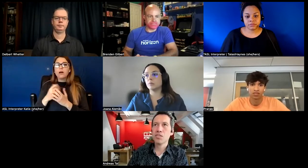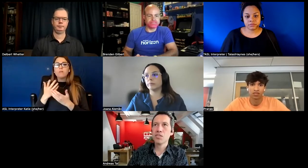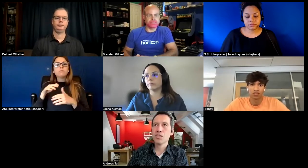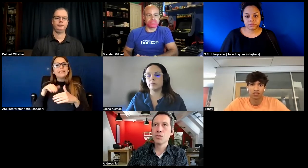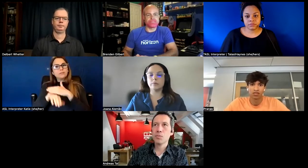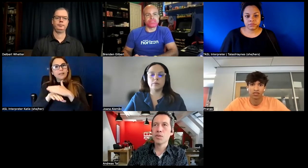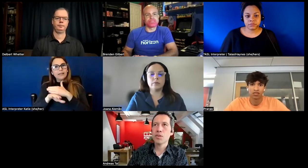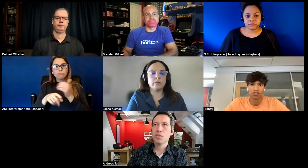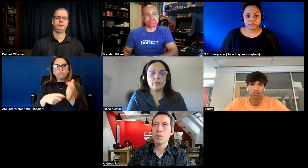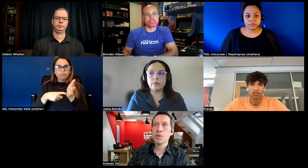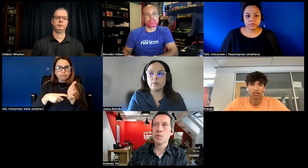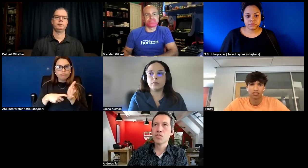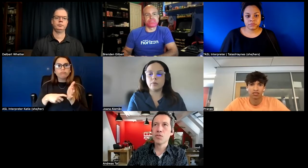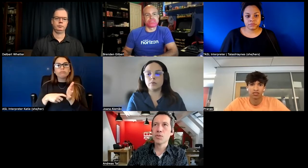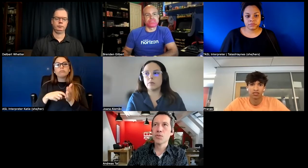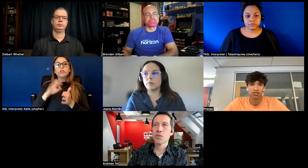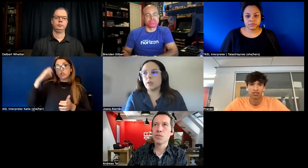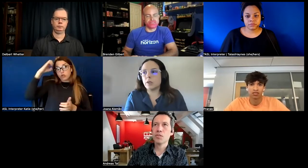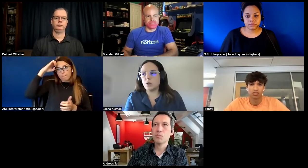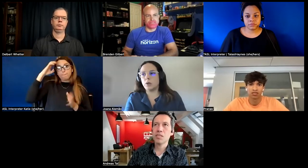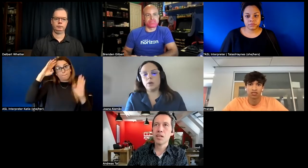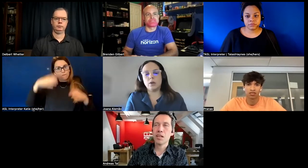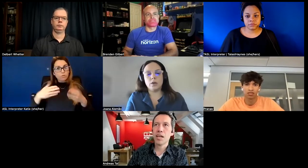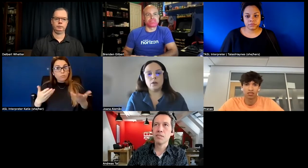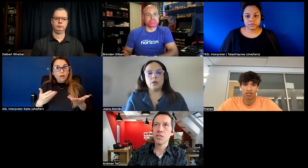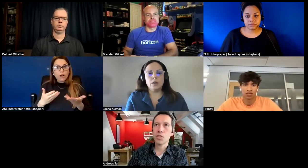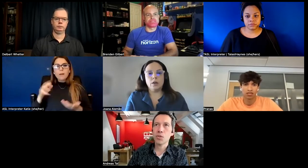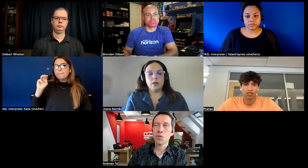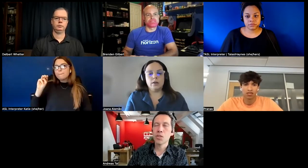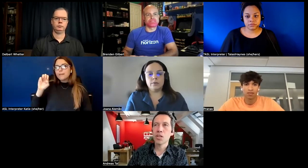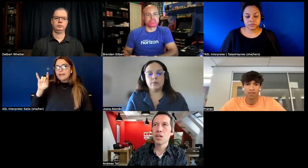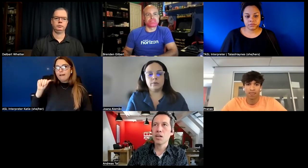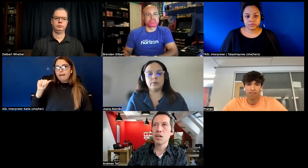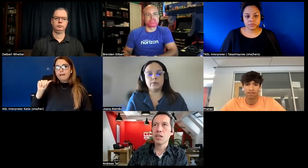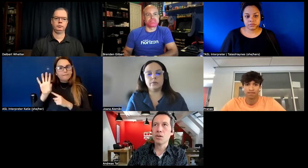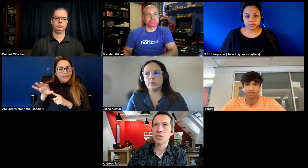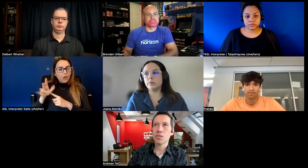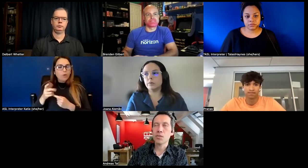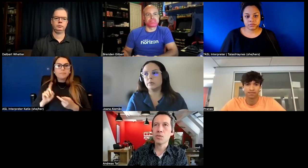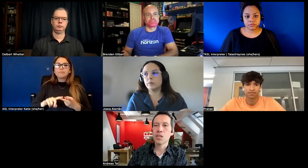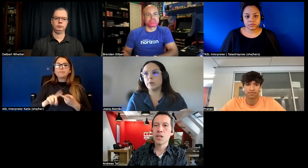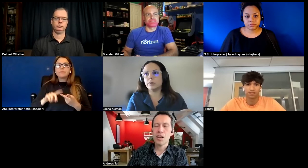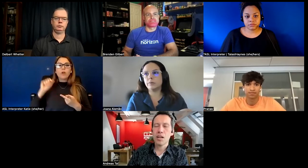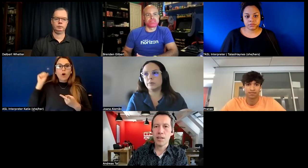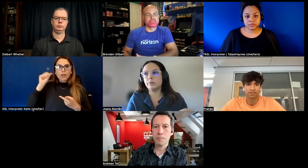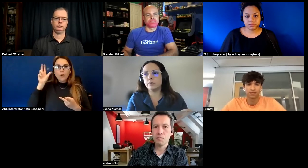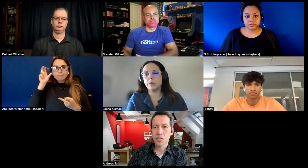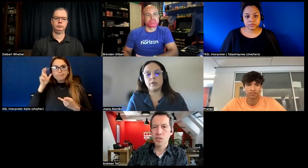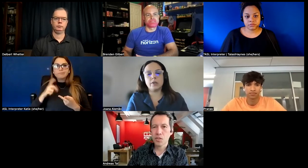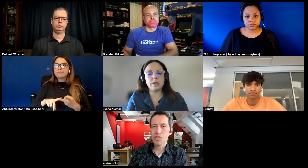in europe very much focus on media like video and audio um so the